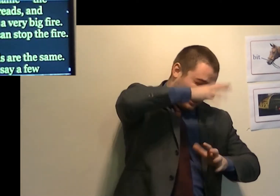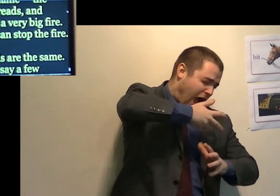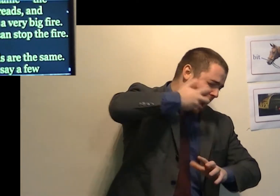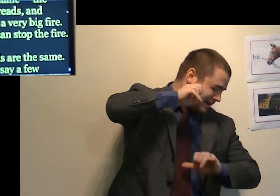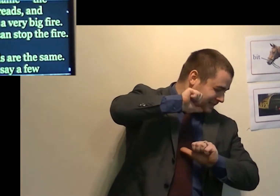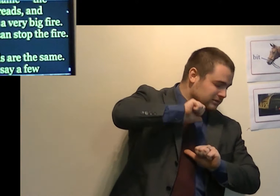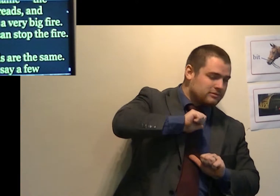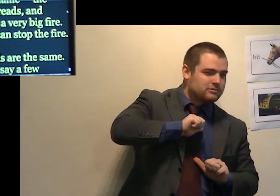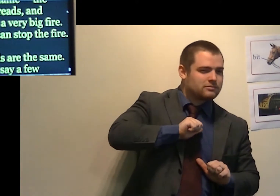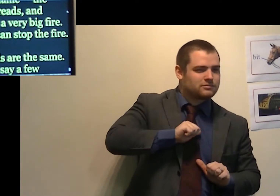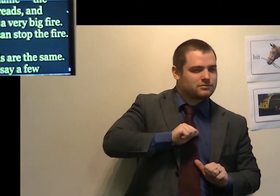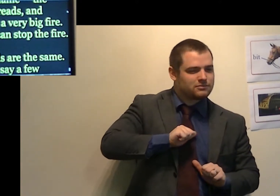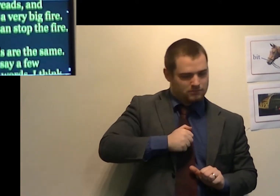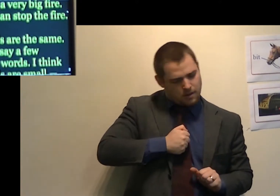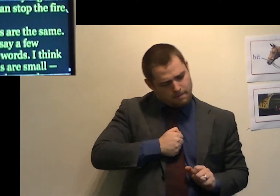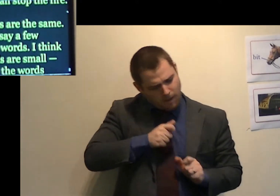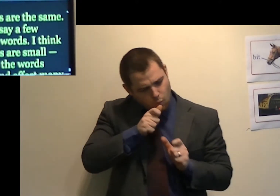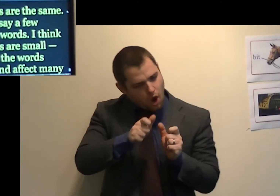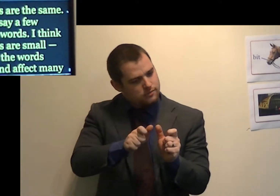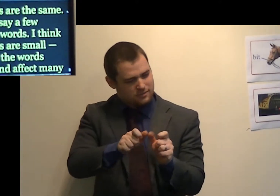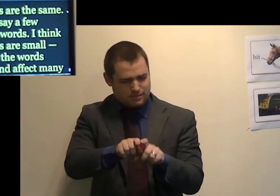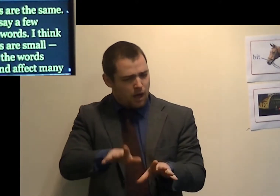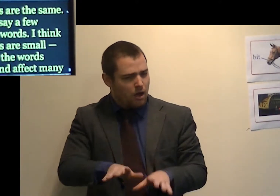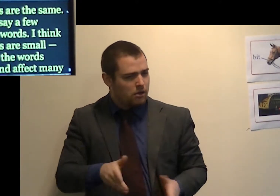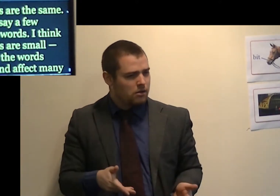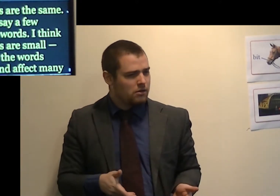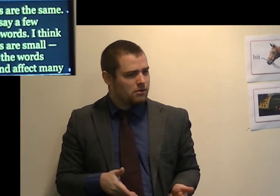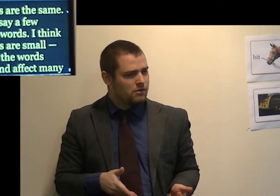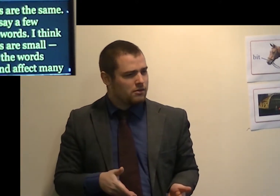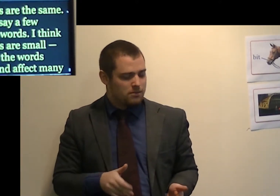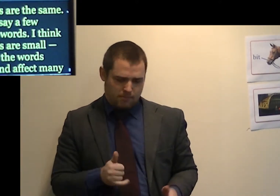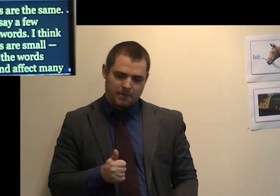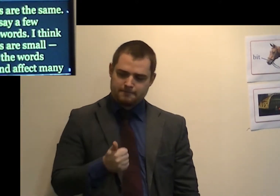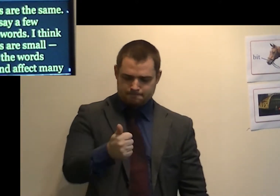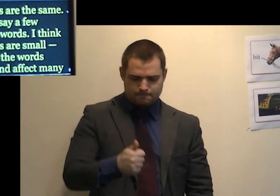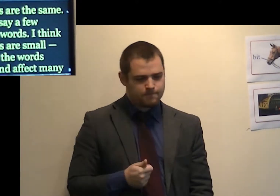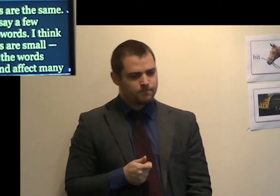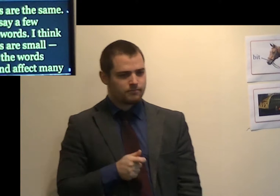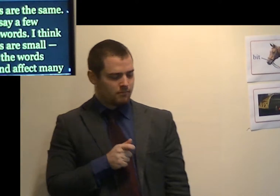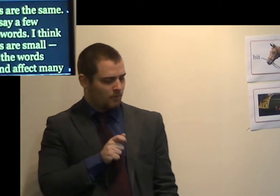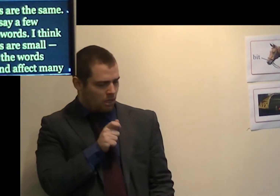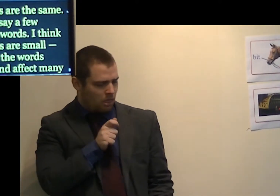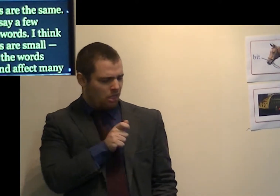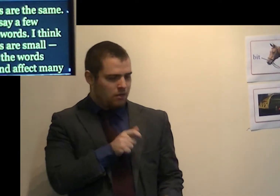My words are the same. Maybe I say a few negative words.